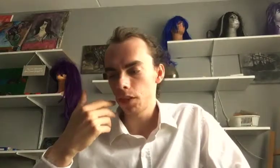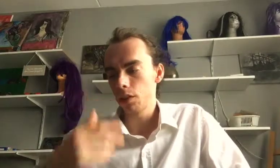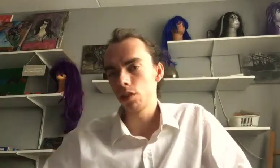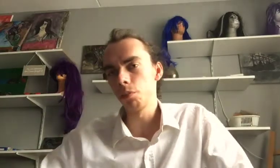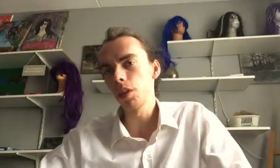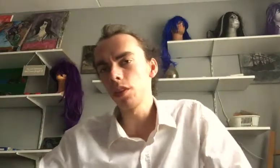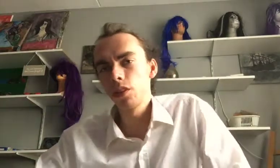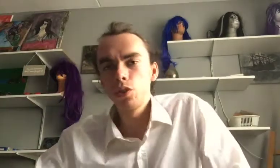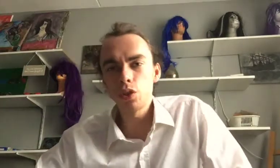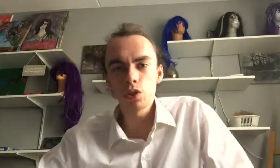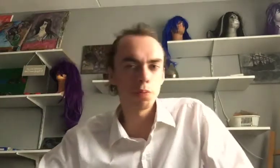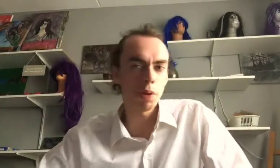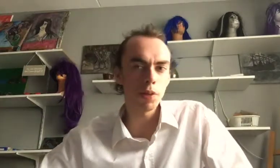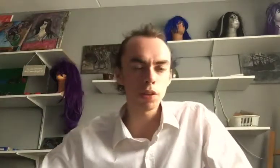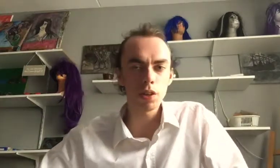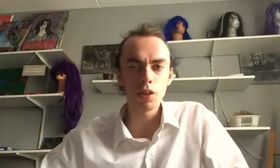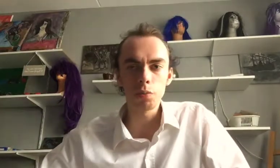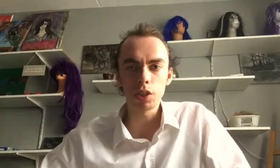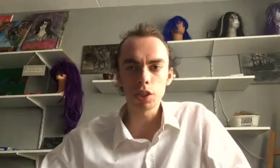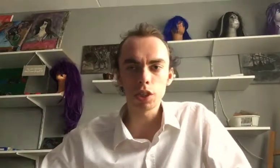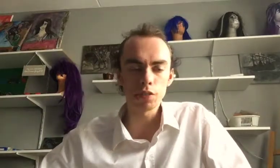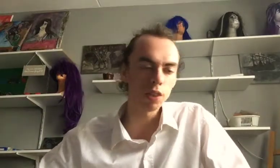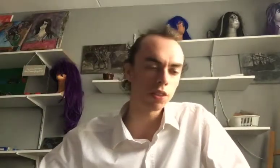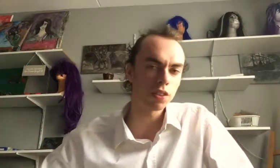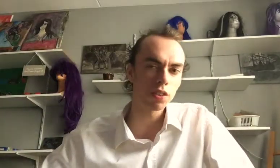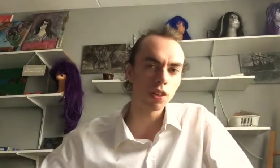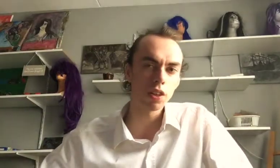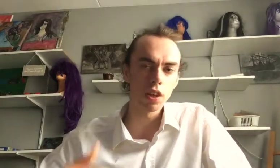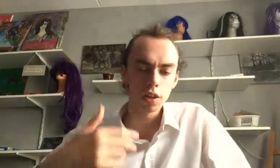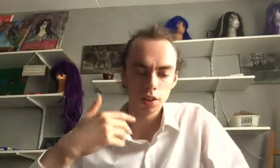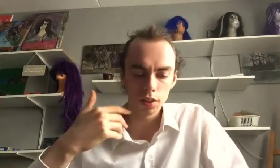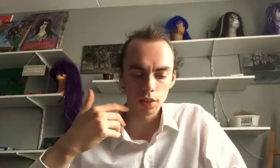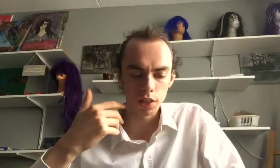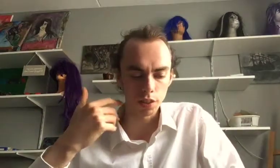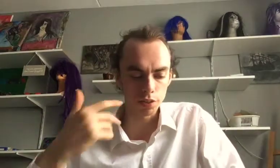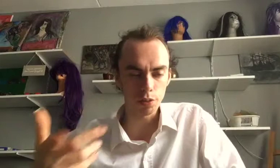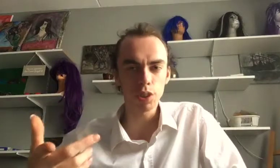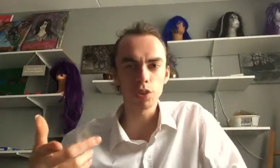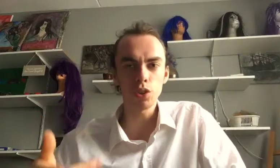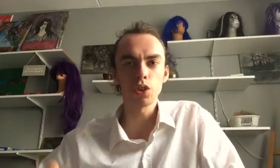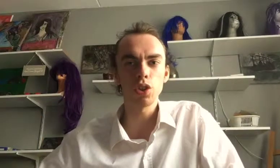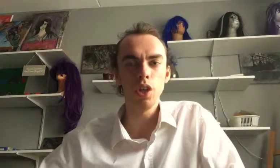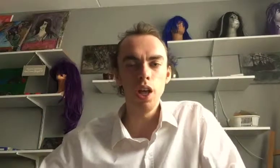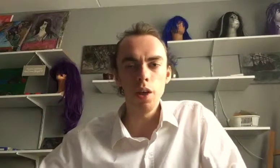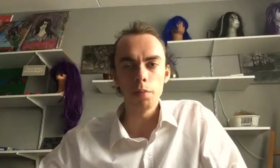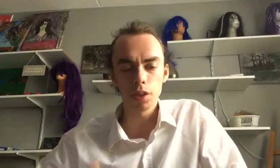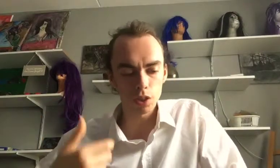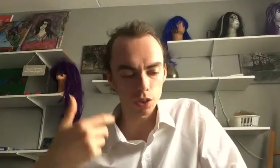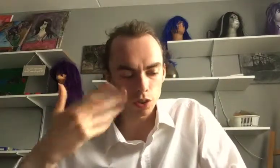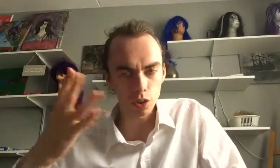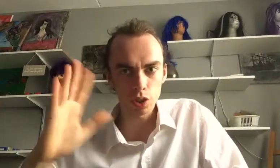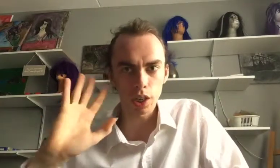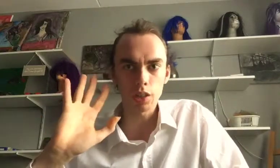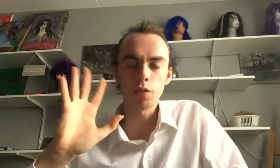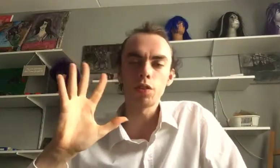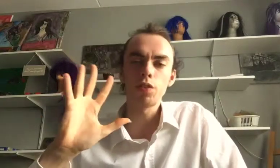something you doctors maybe not know because they're not have to research because doctors get around